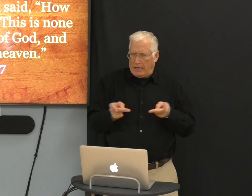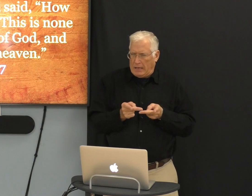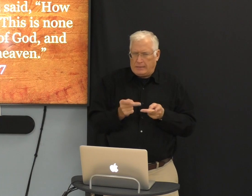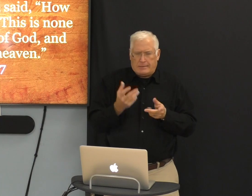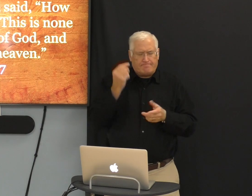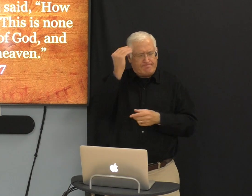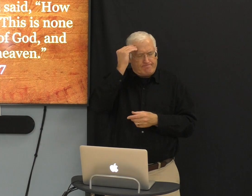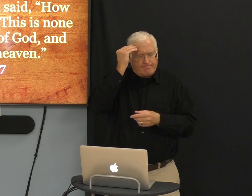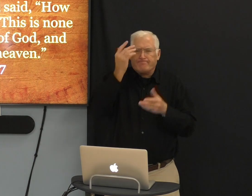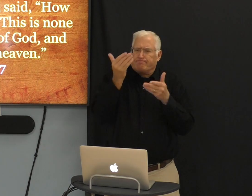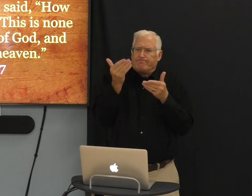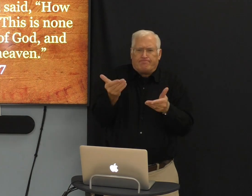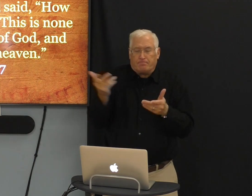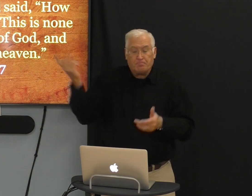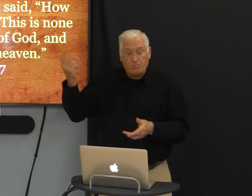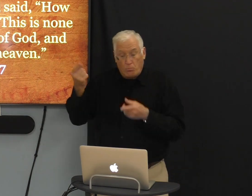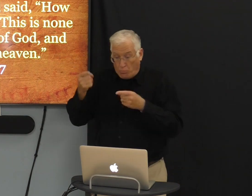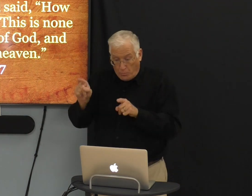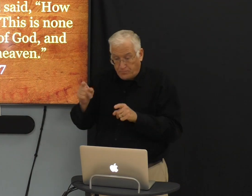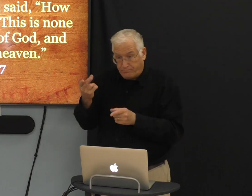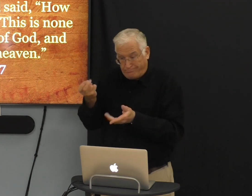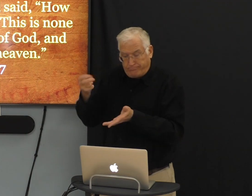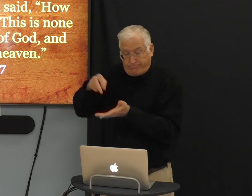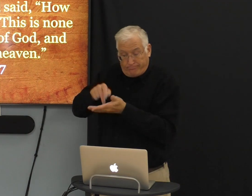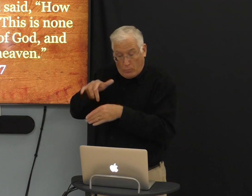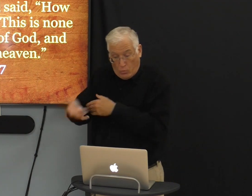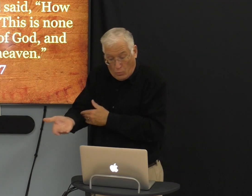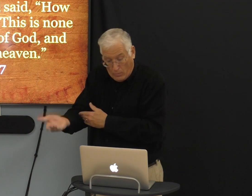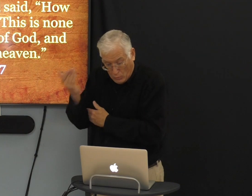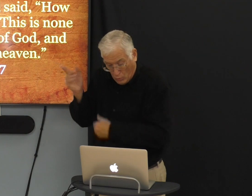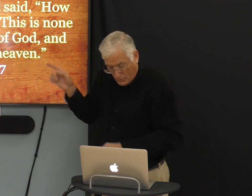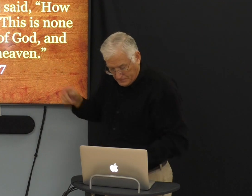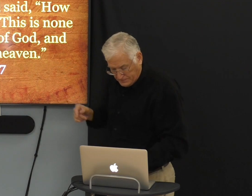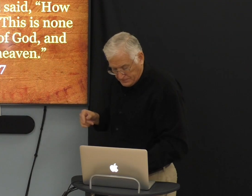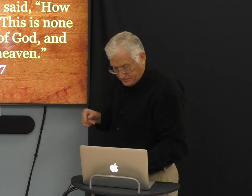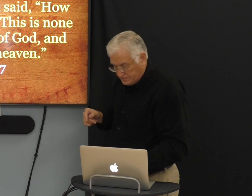So Jacob wanted to do something in honor of this.